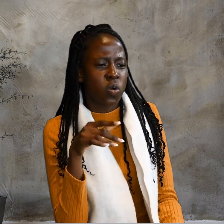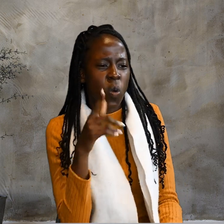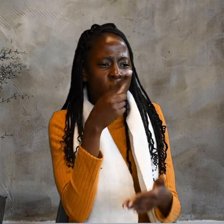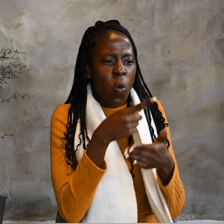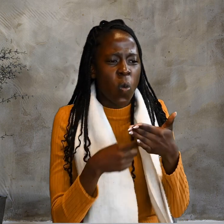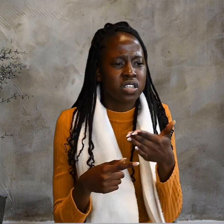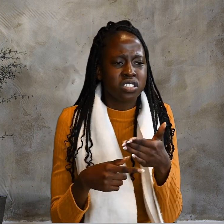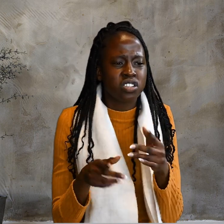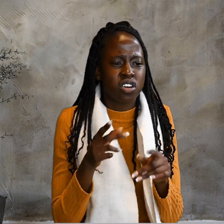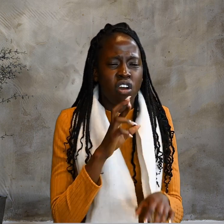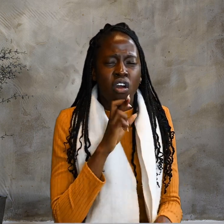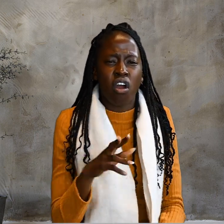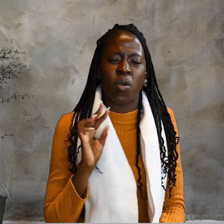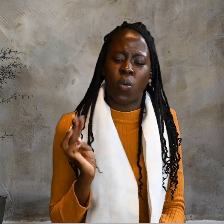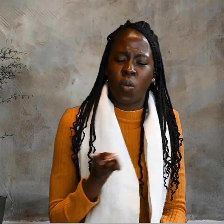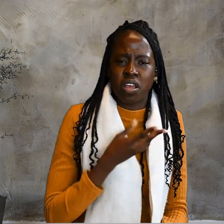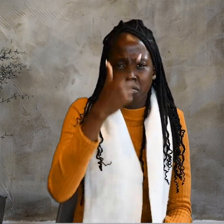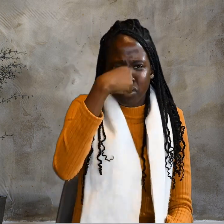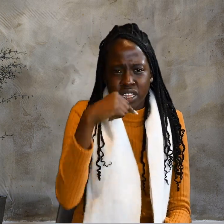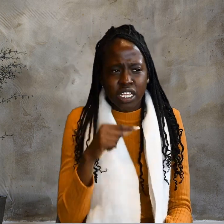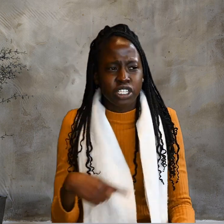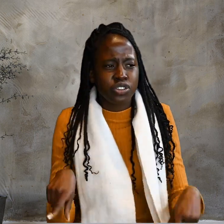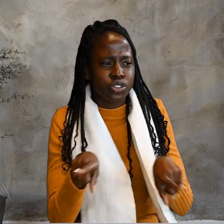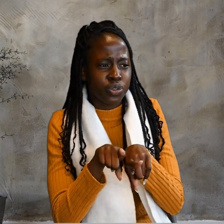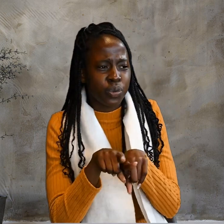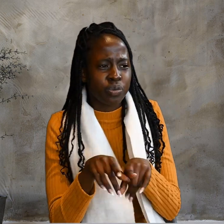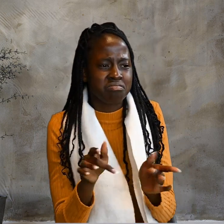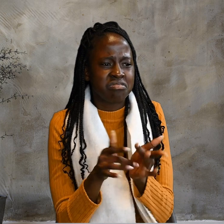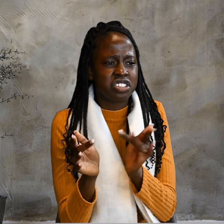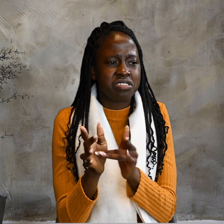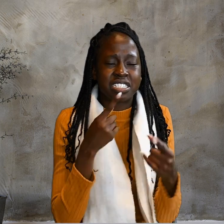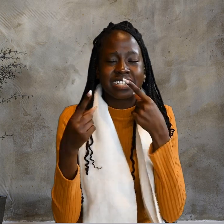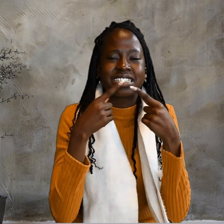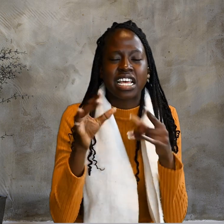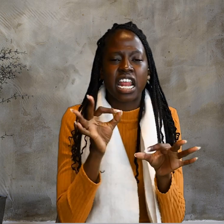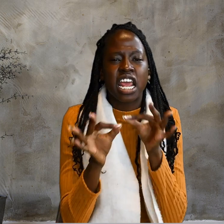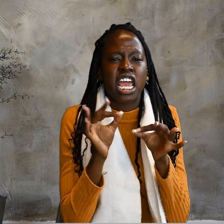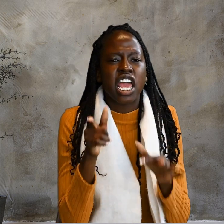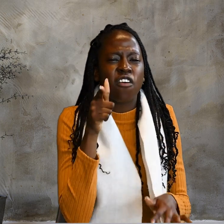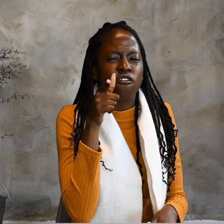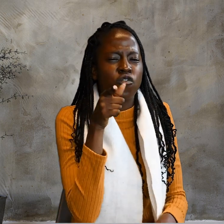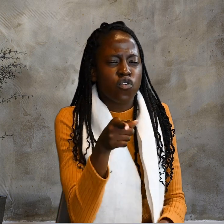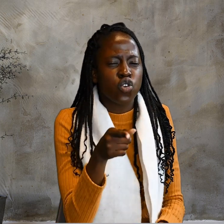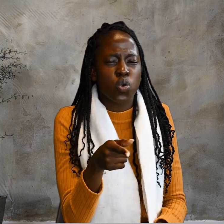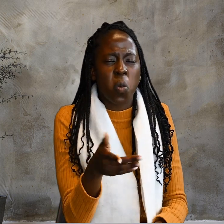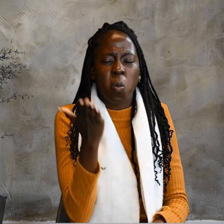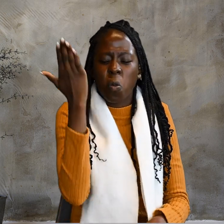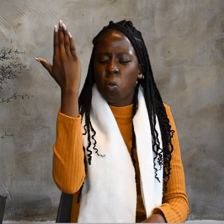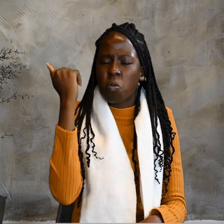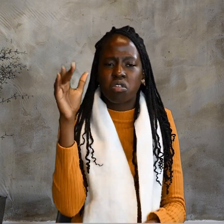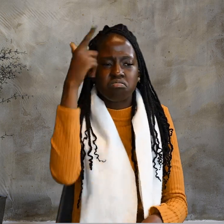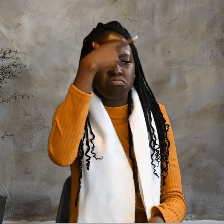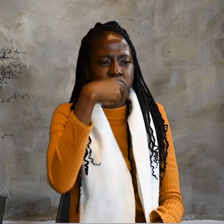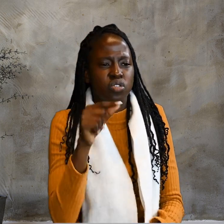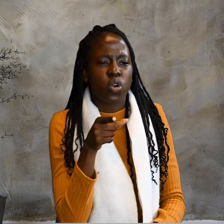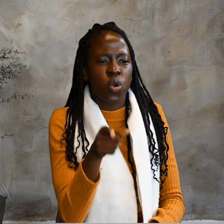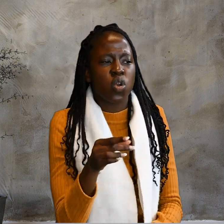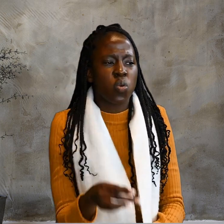What? Are we blind too? Jesus said, If you were blind, you would not be